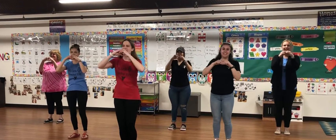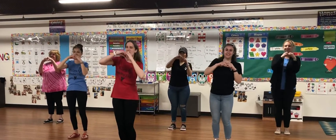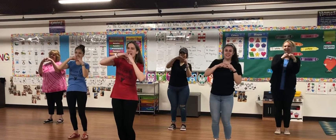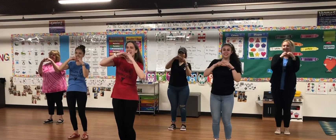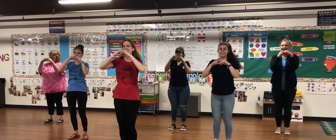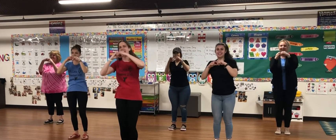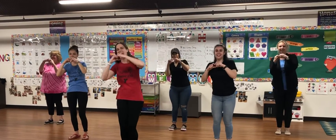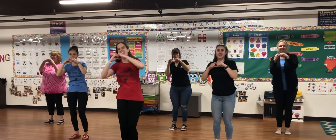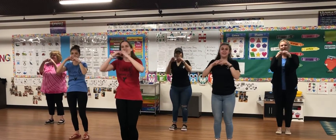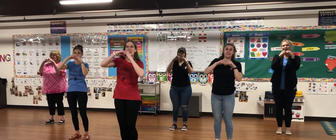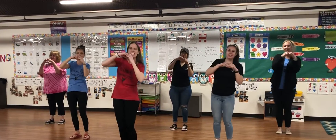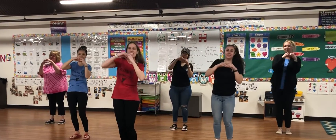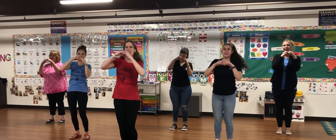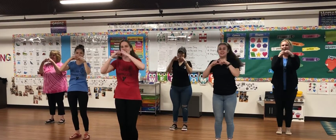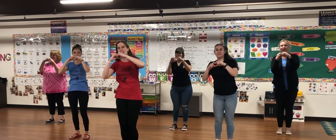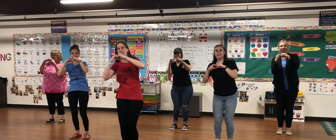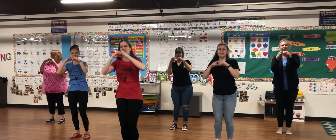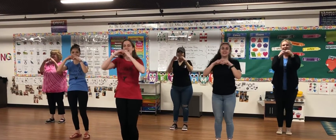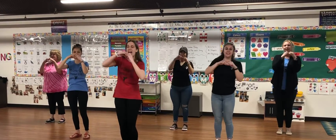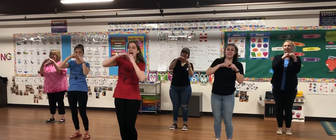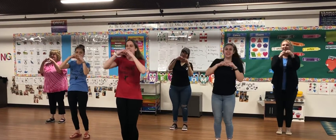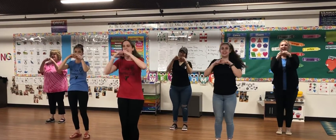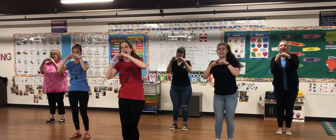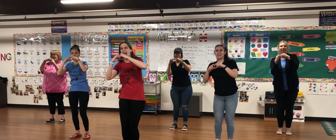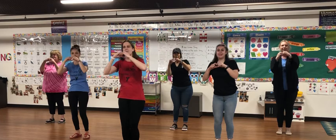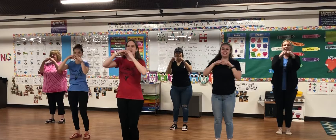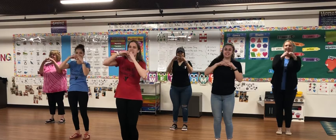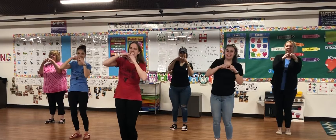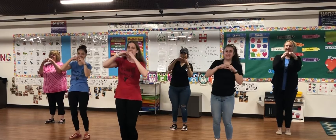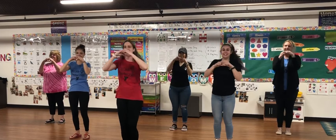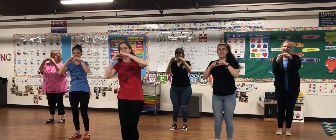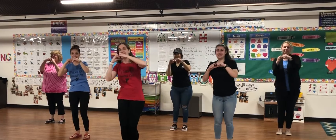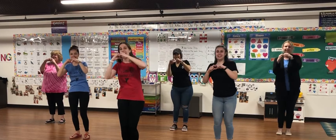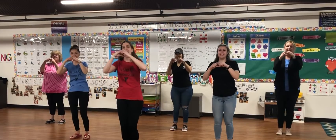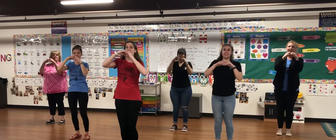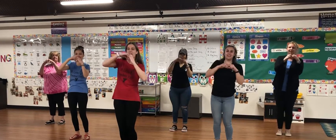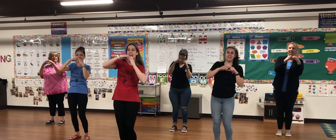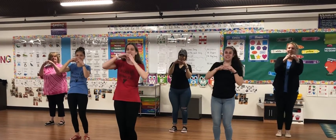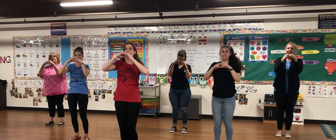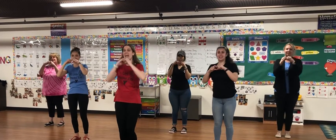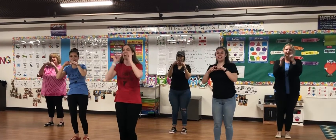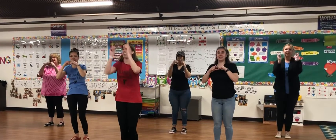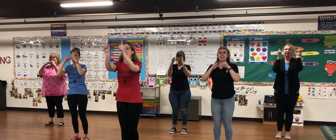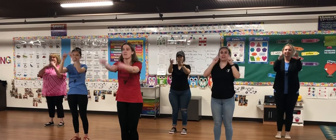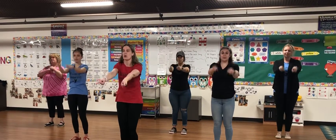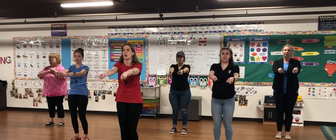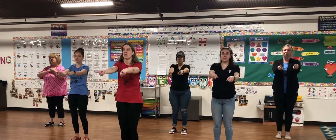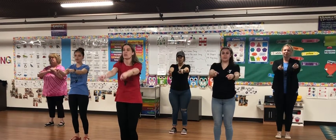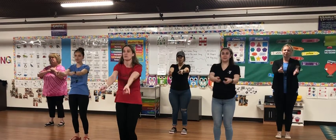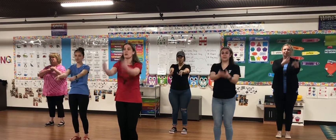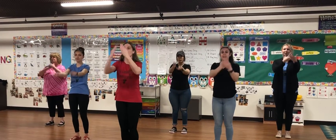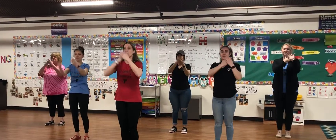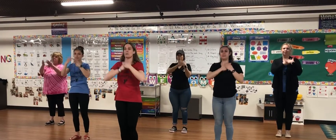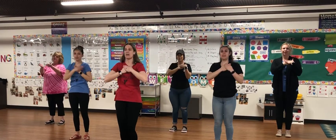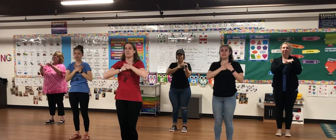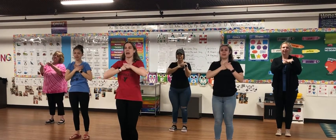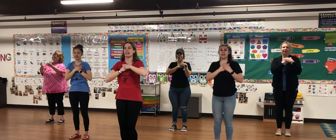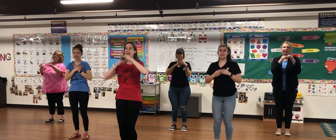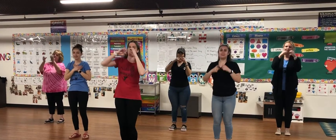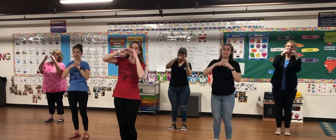Valentine for you. I'm a teeny tiny Valentine. I'm yours will you be mine. I'm a